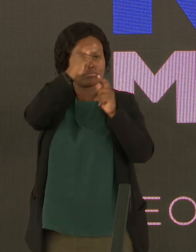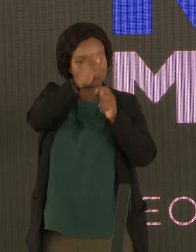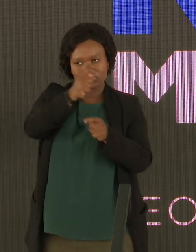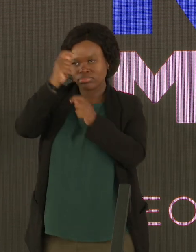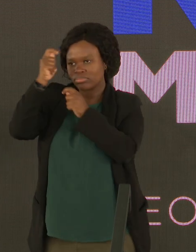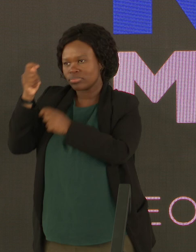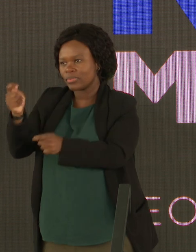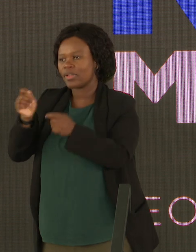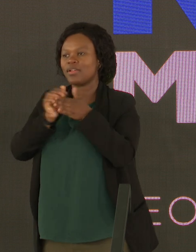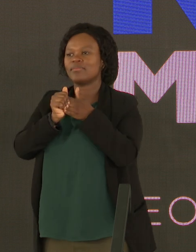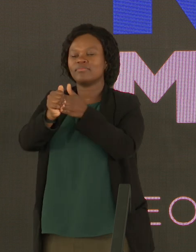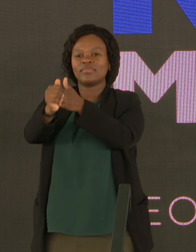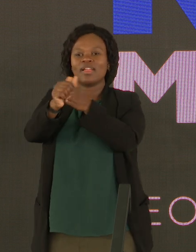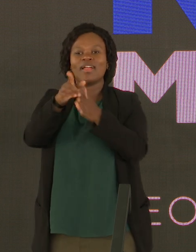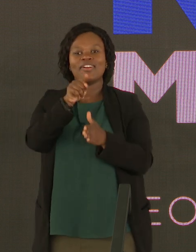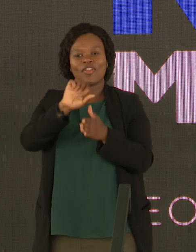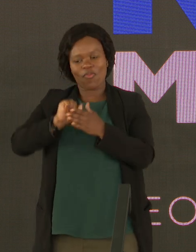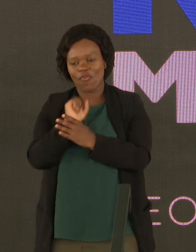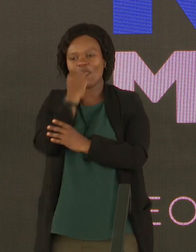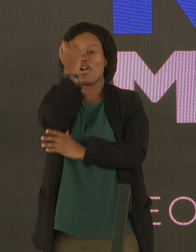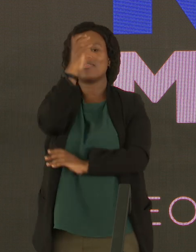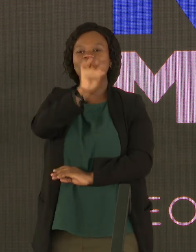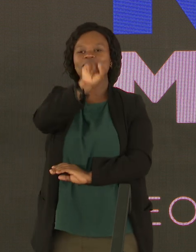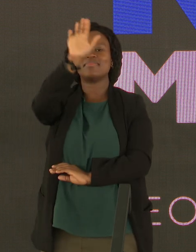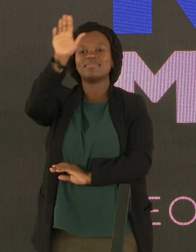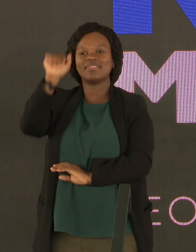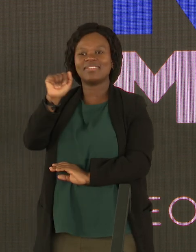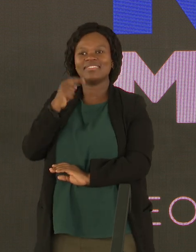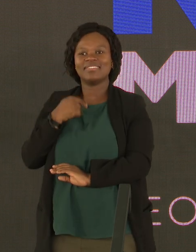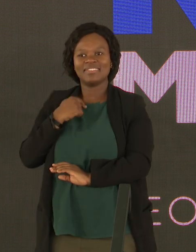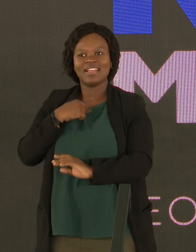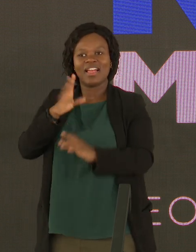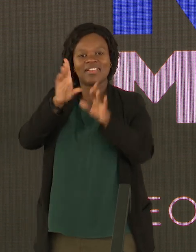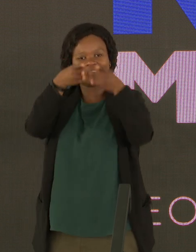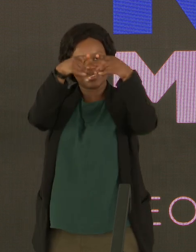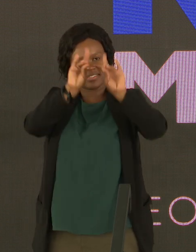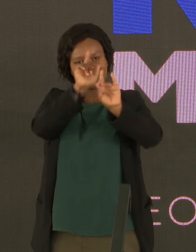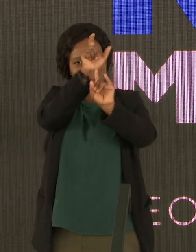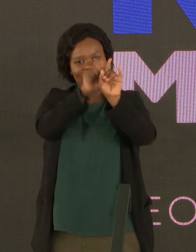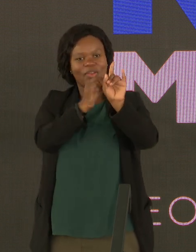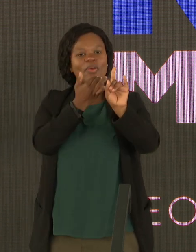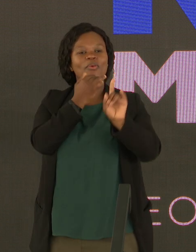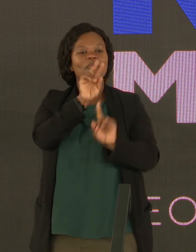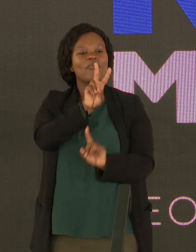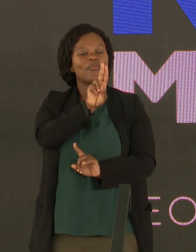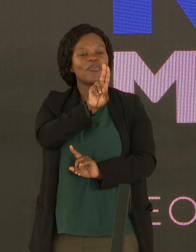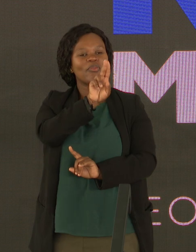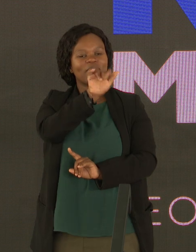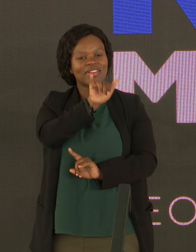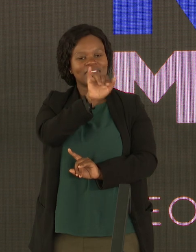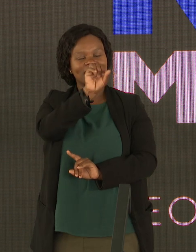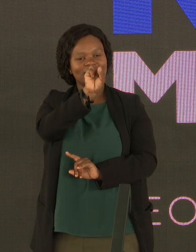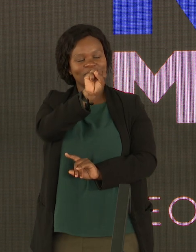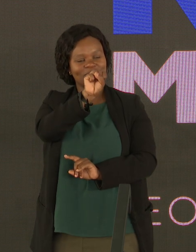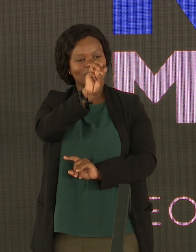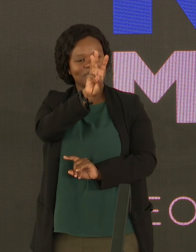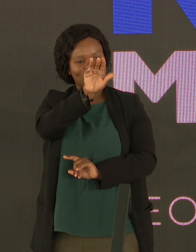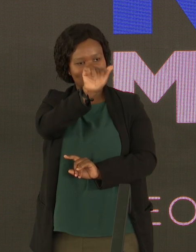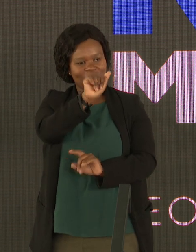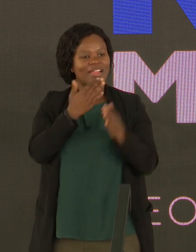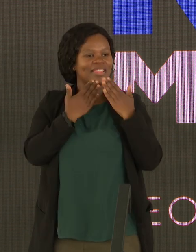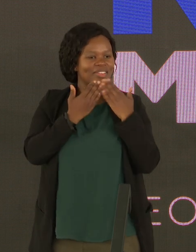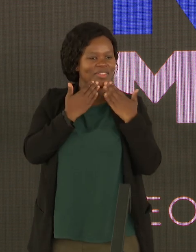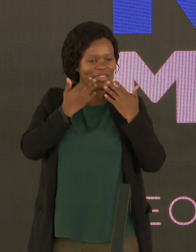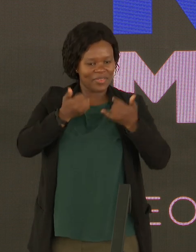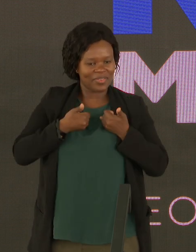of RISE Mzansi. I'd like to acknowledge the national chair, Ms. Faisa Ramachopa. Thank you so much for the invitation today. As